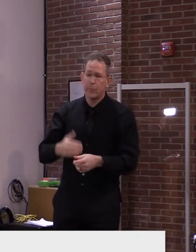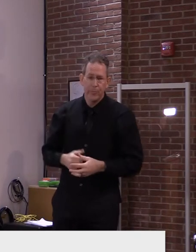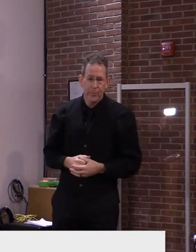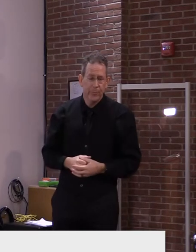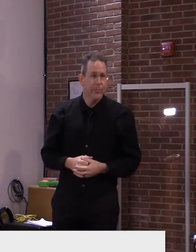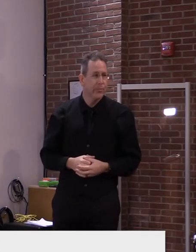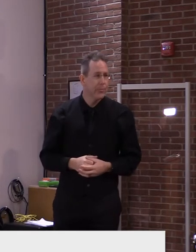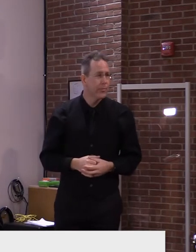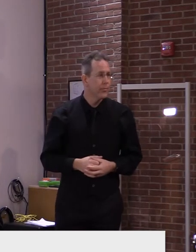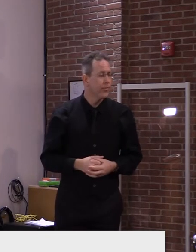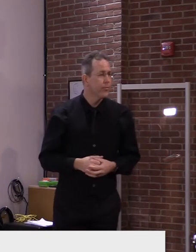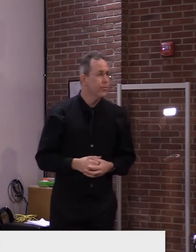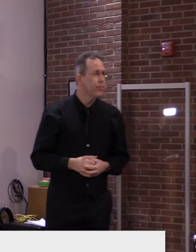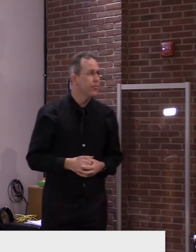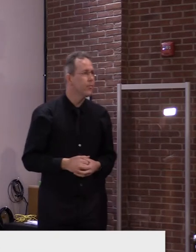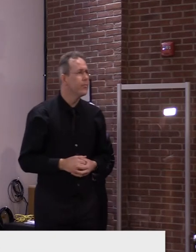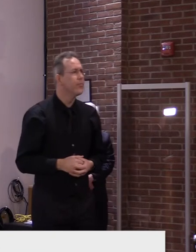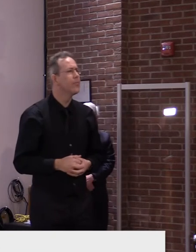Lisa, the AP.